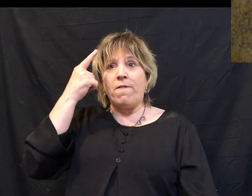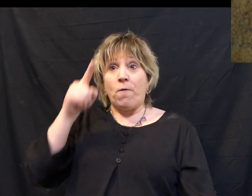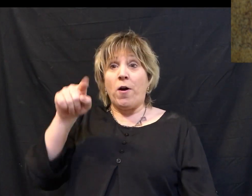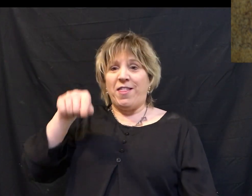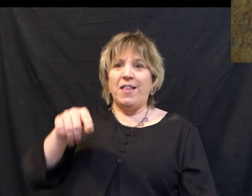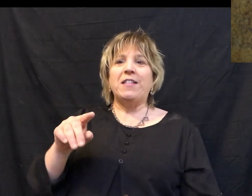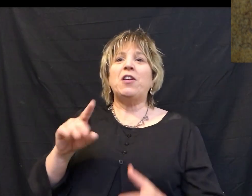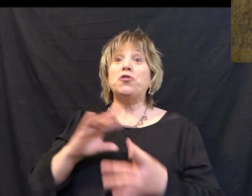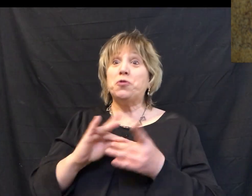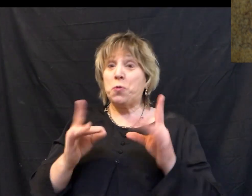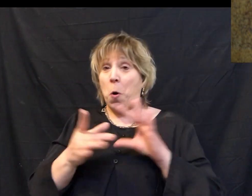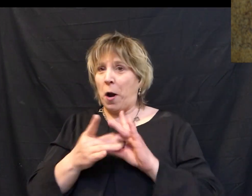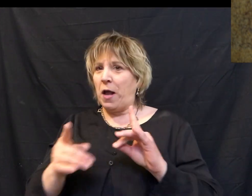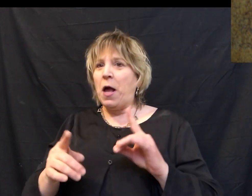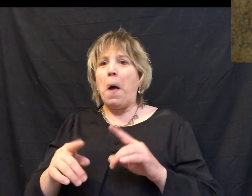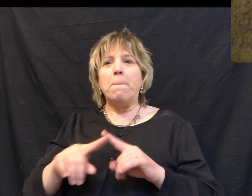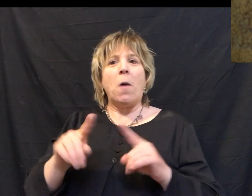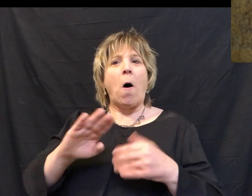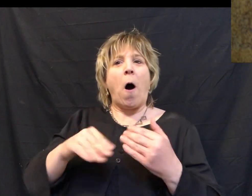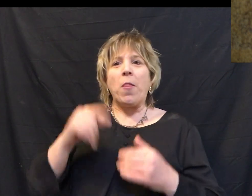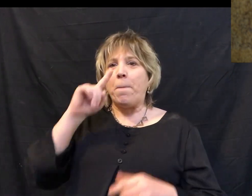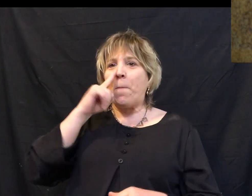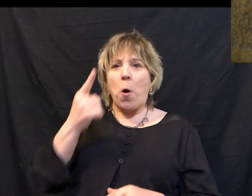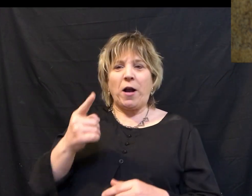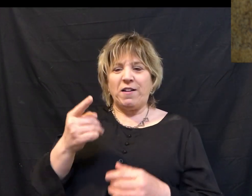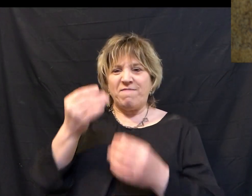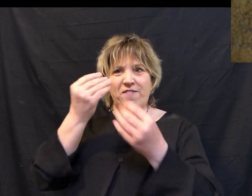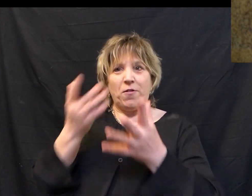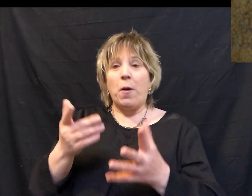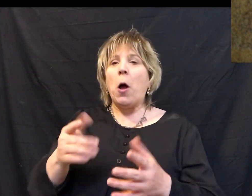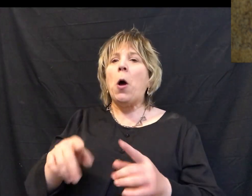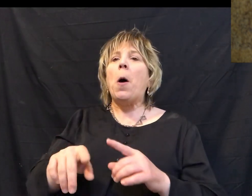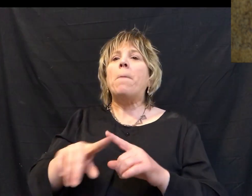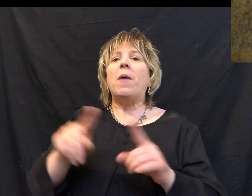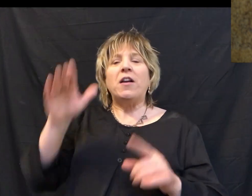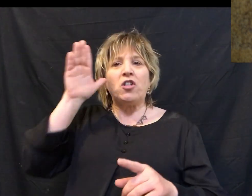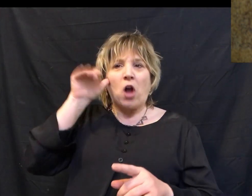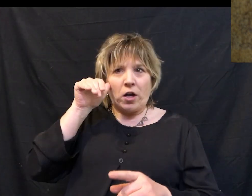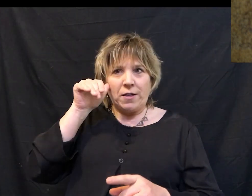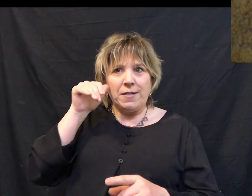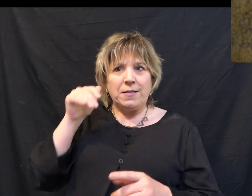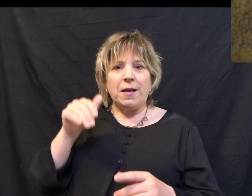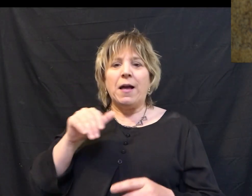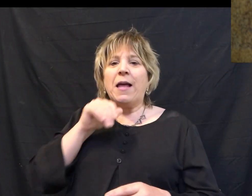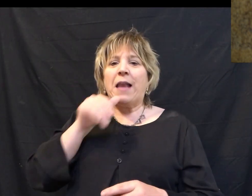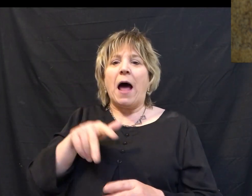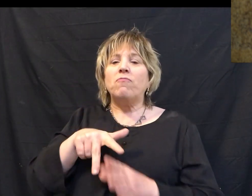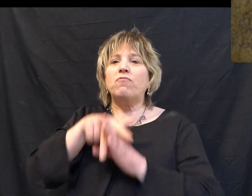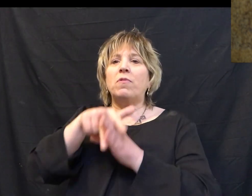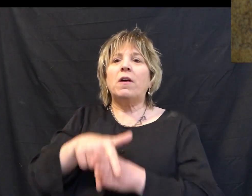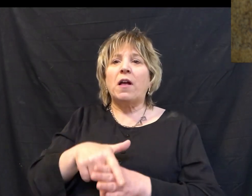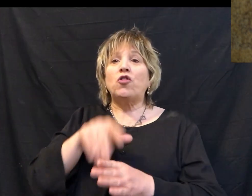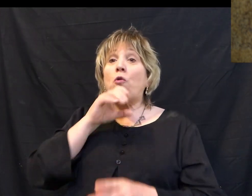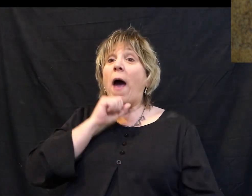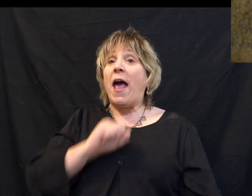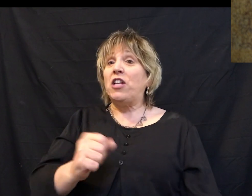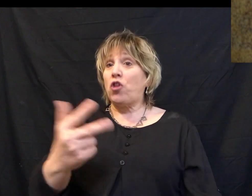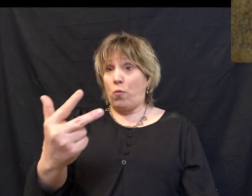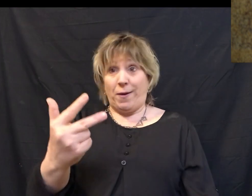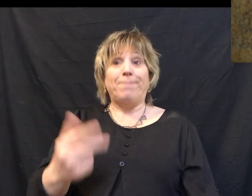donkeys for this message. And I'm not going to bore you with all the details, but here's what I did find out. Donkeys are generally not ridden until they're at